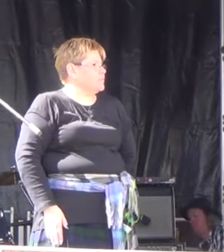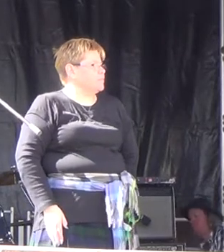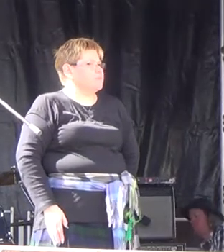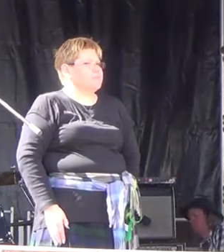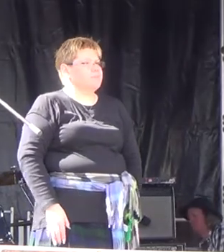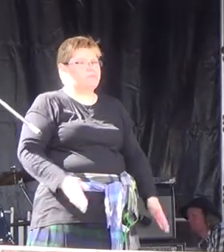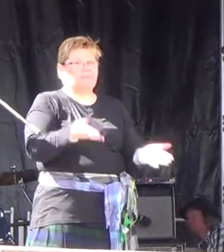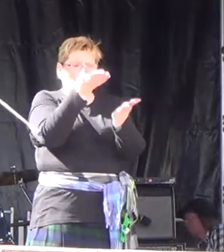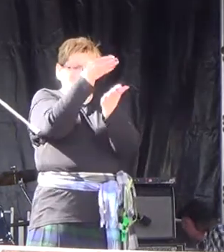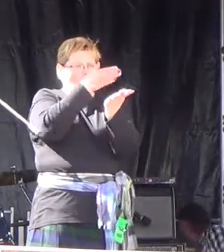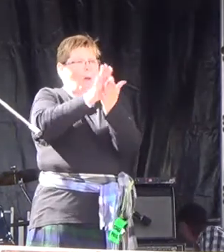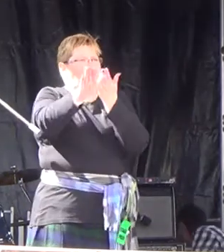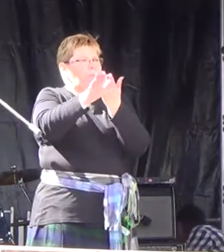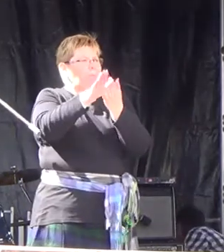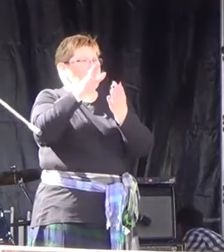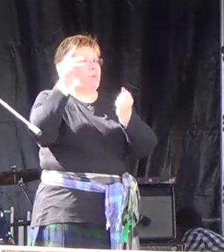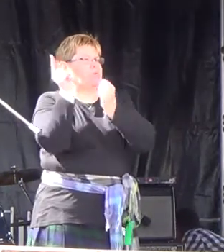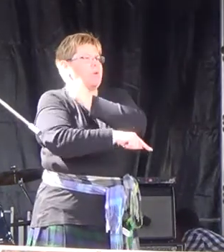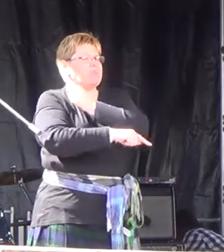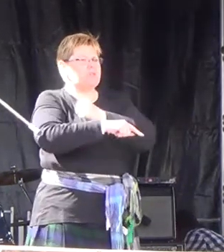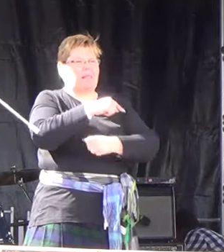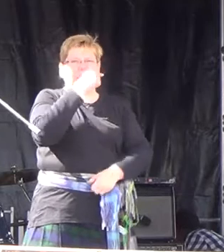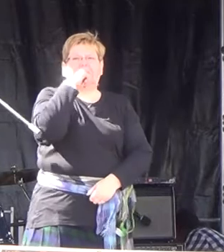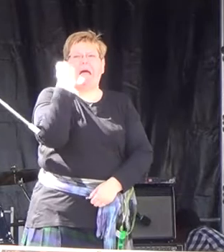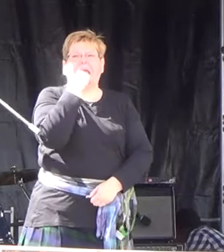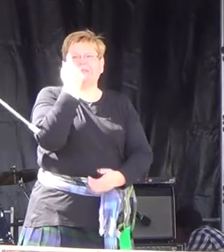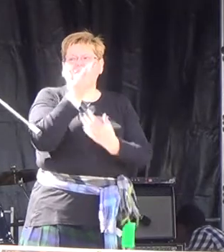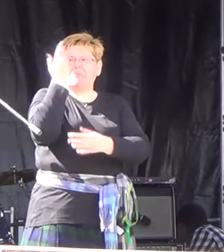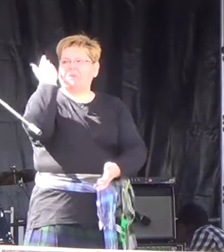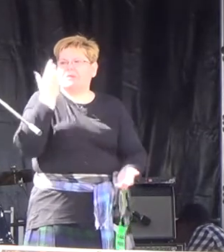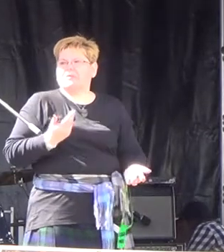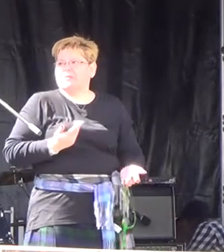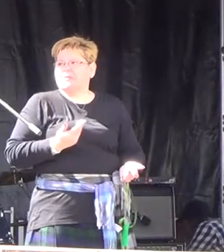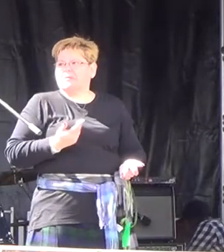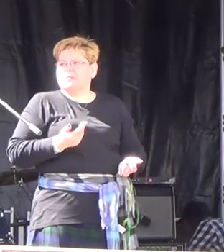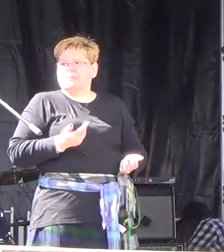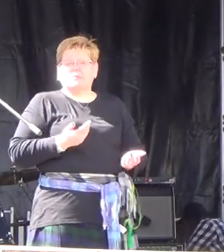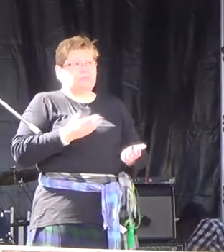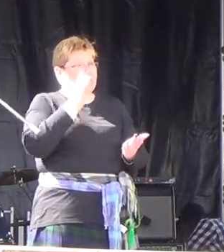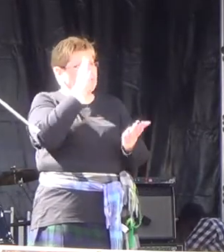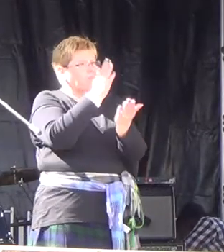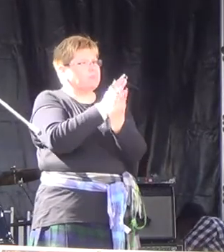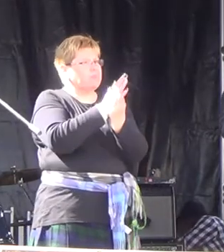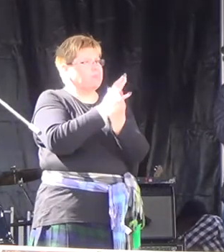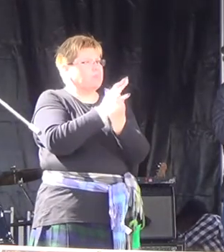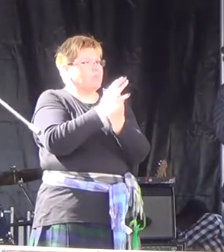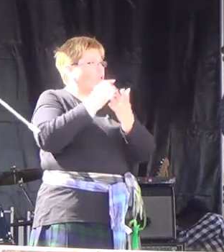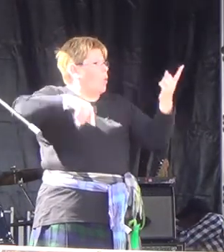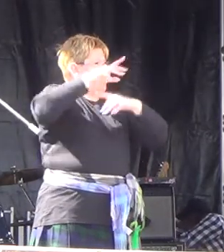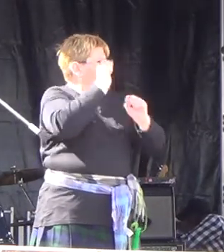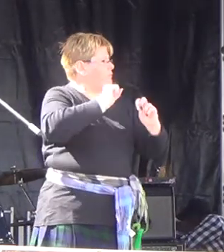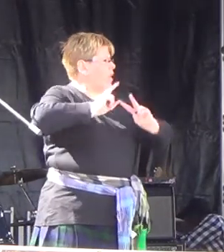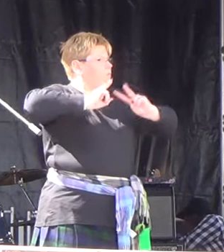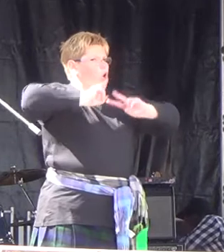How we can get rid of the corruption and the lies of the past. And you know, when we all have a voice and we all put that